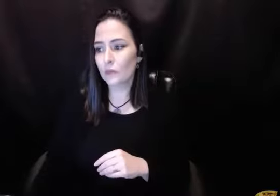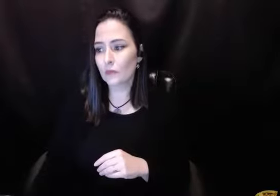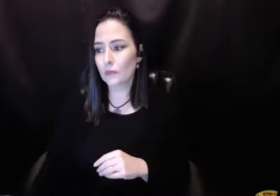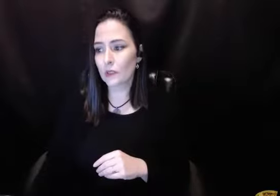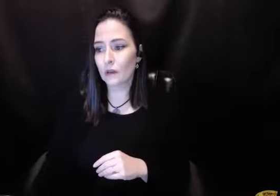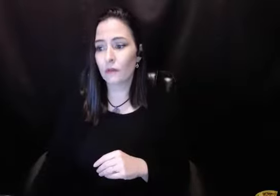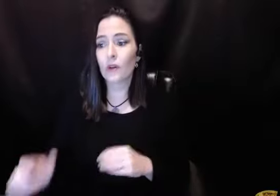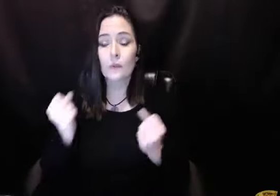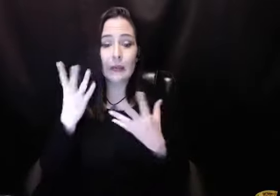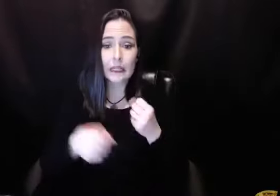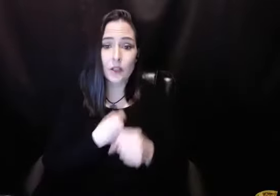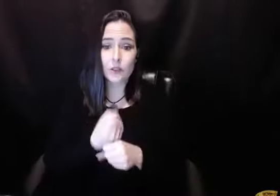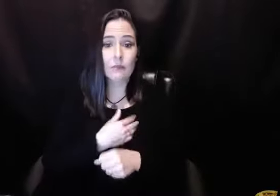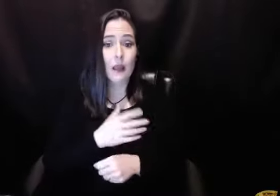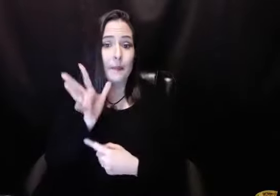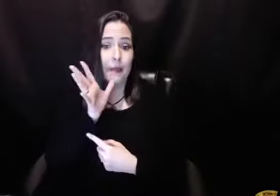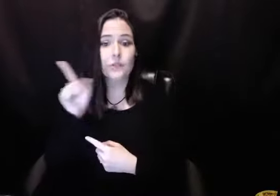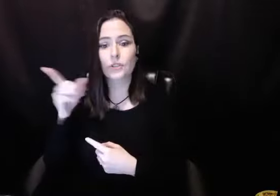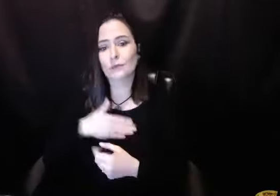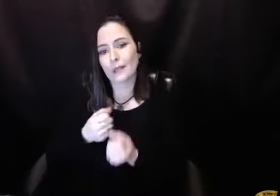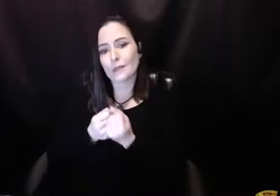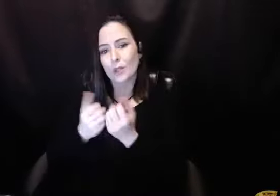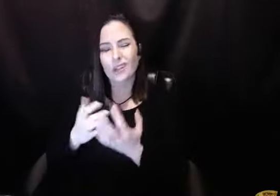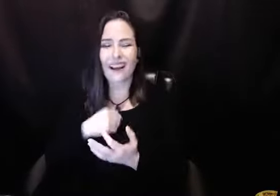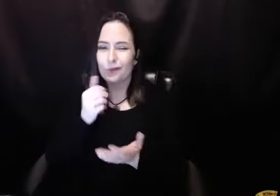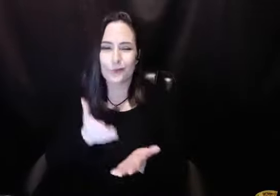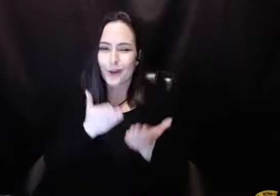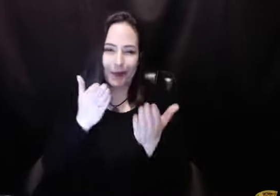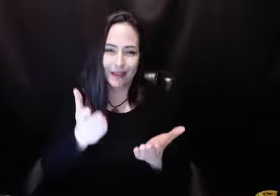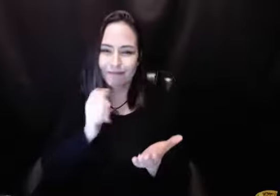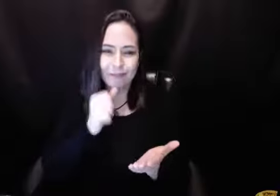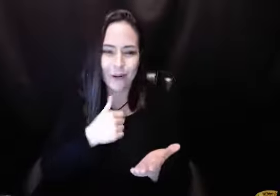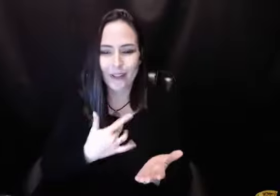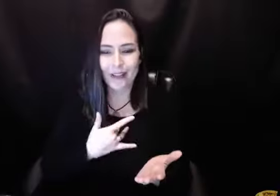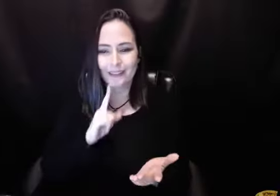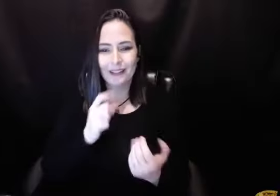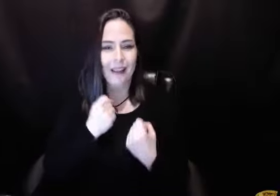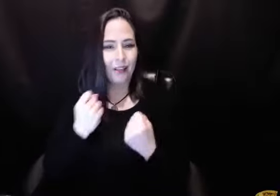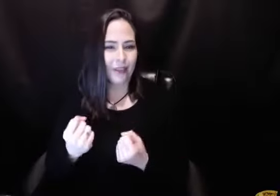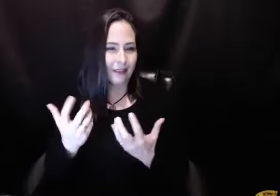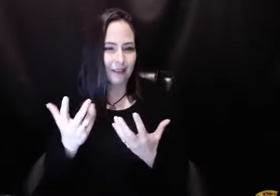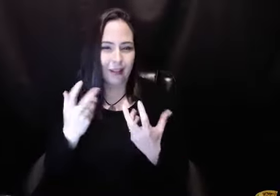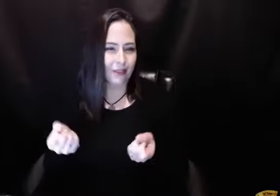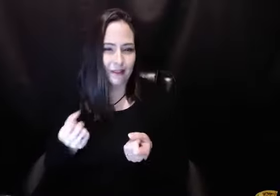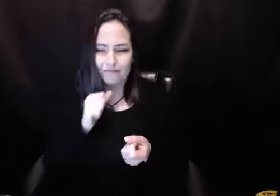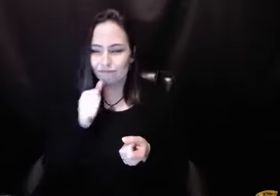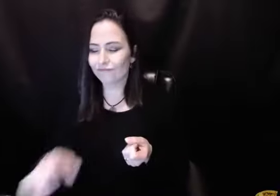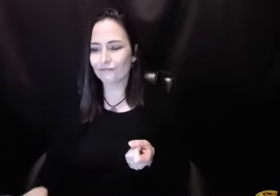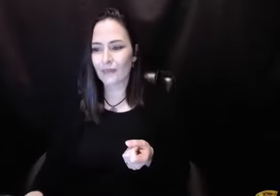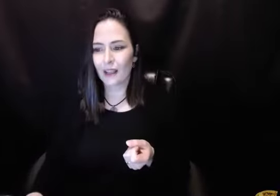Just kind of want to put that in there. But so for many, many years, my mother was actually my sponsor. And I don't recommend that. I don't think that that was the